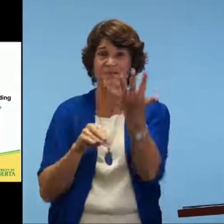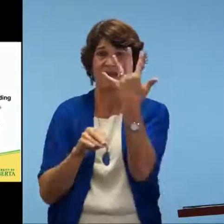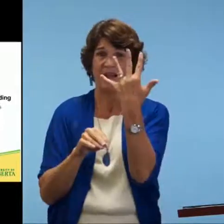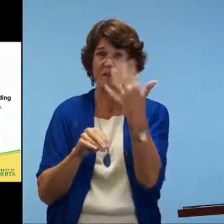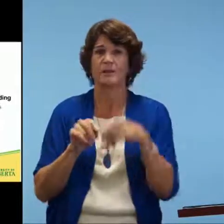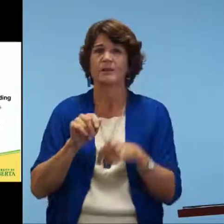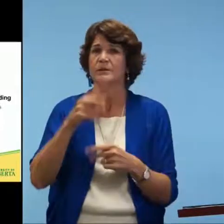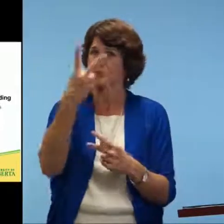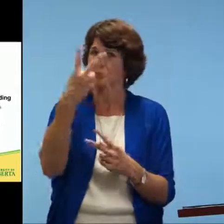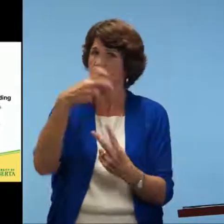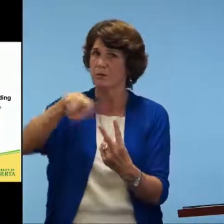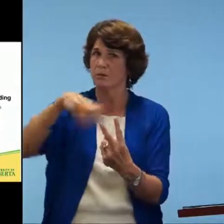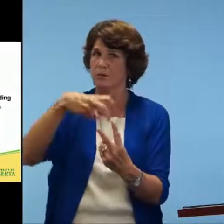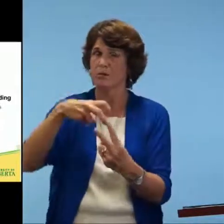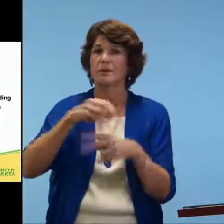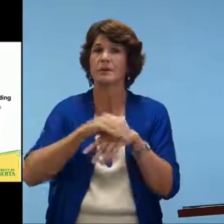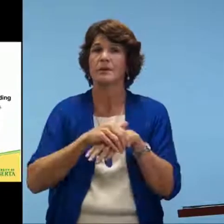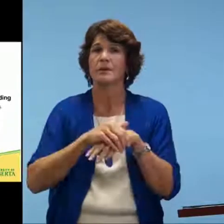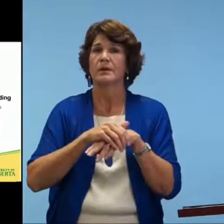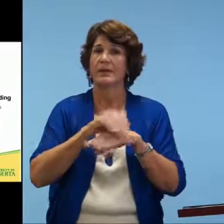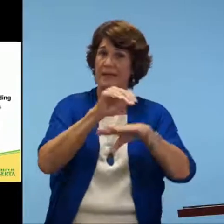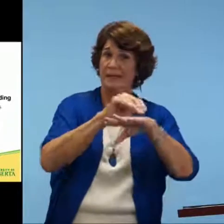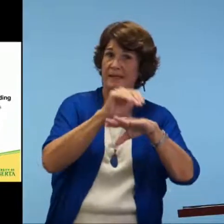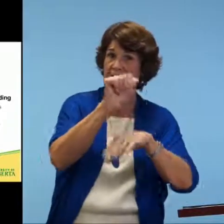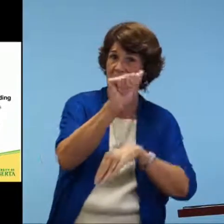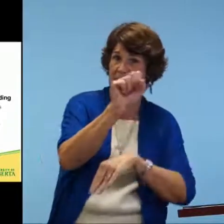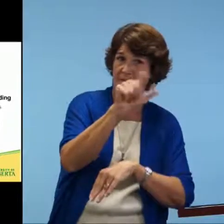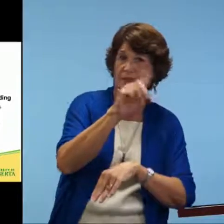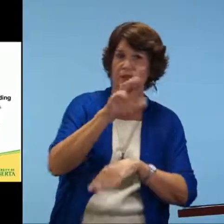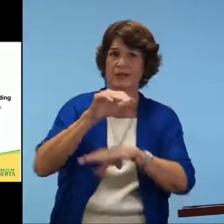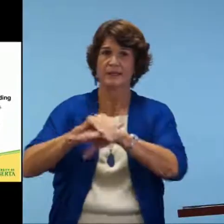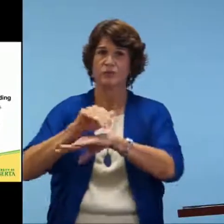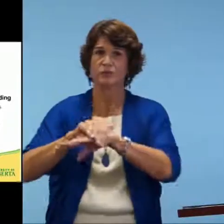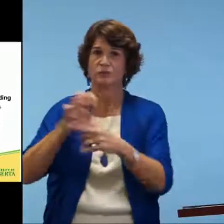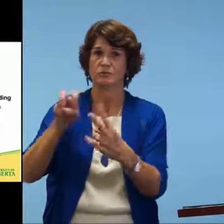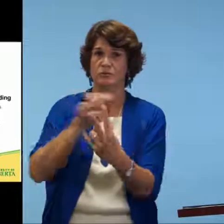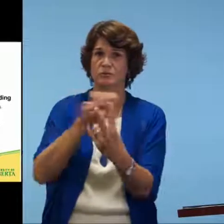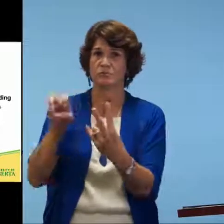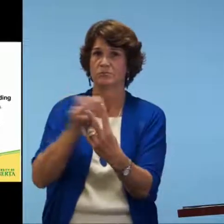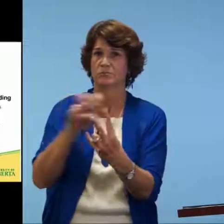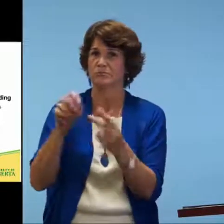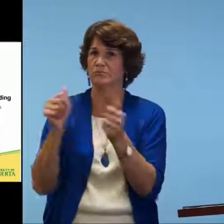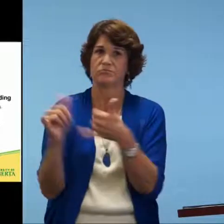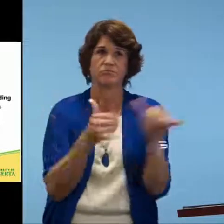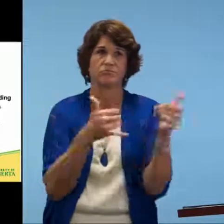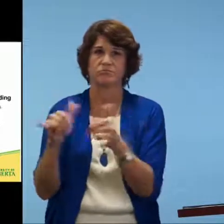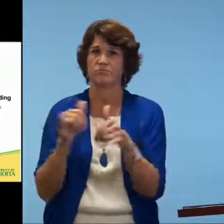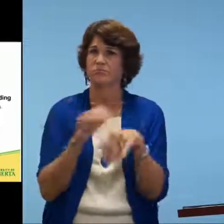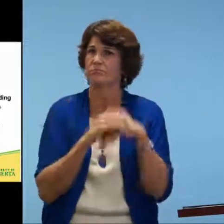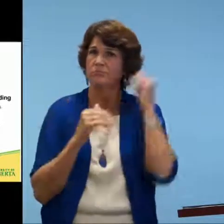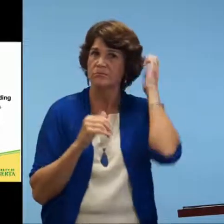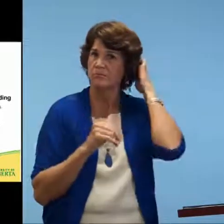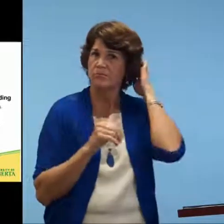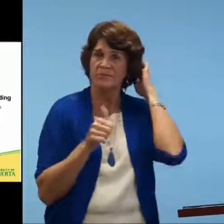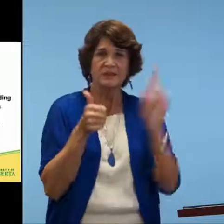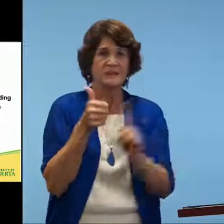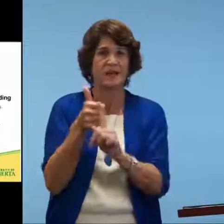We have a set of five right now that you can work through English and ASL in both languages.